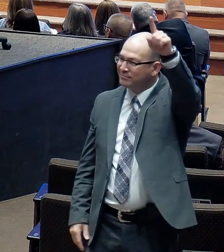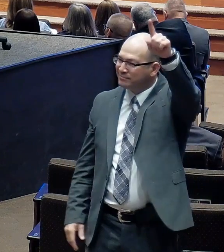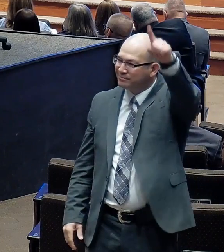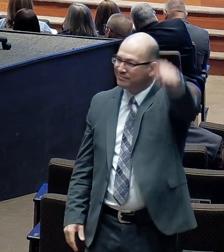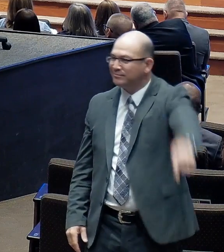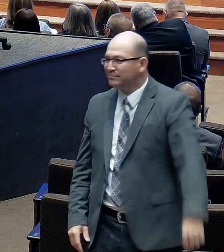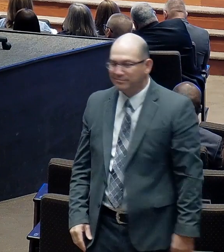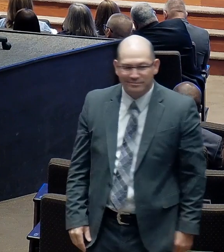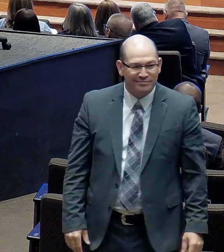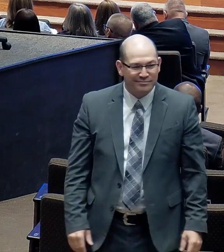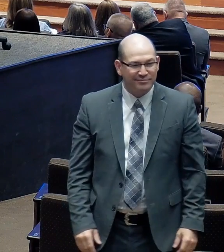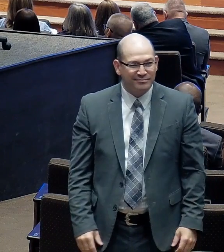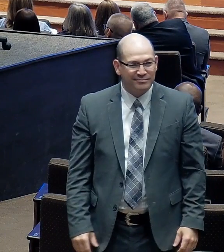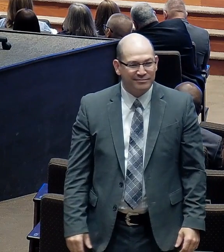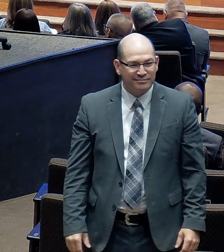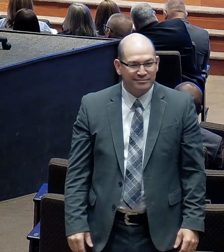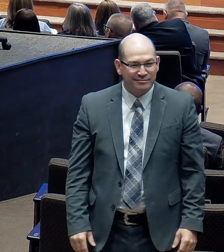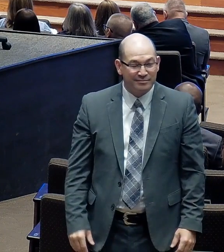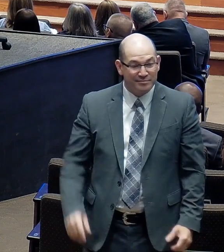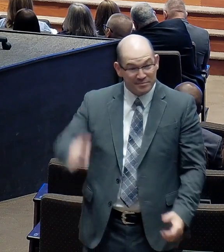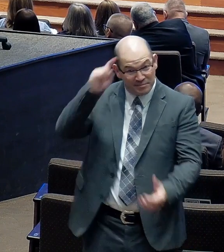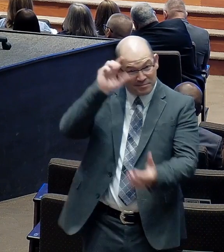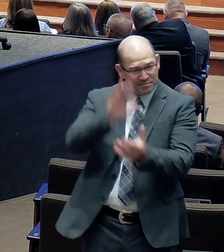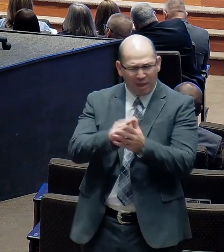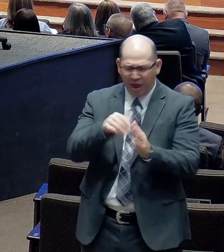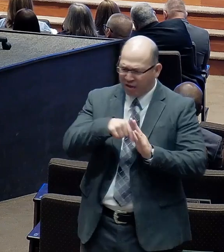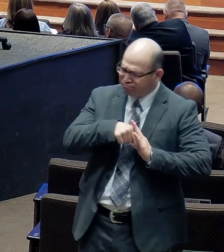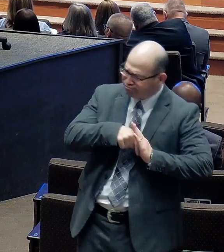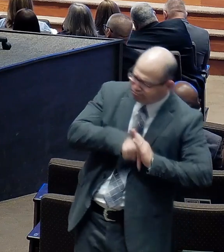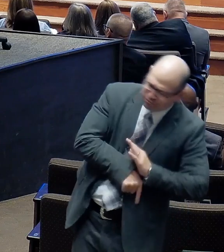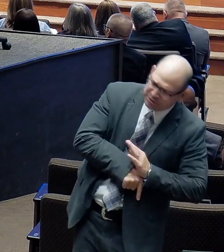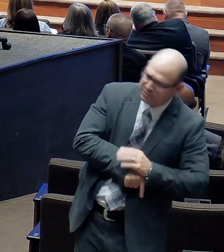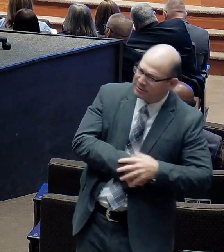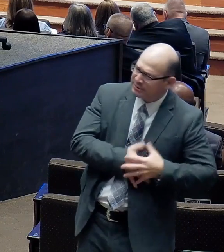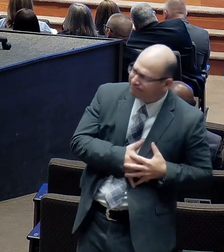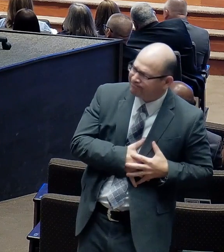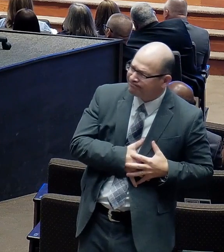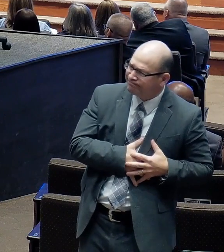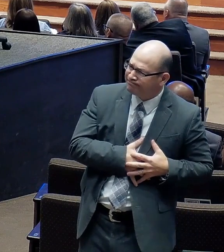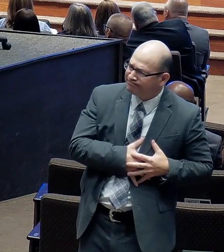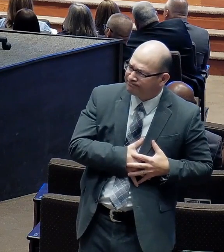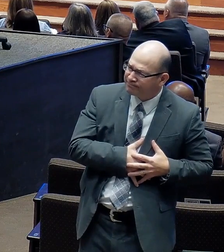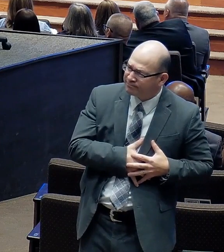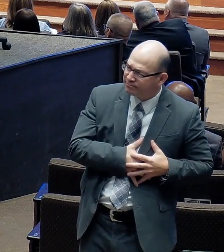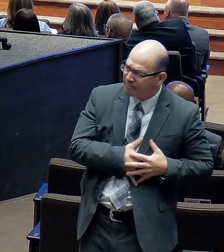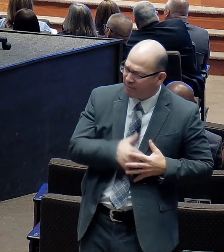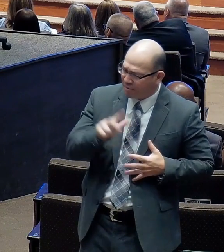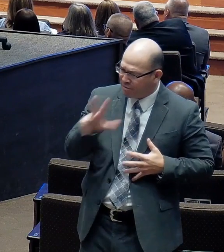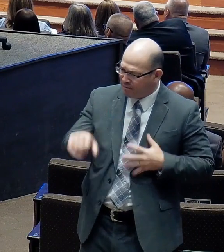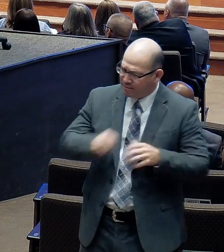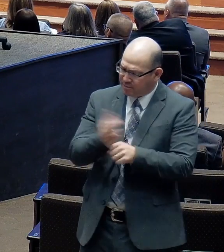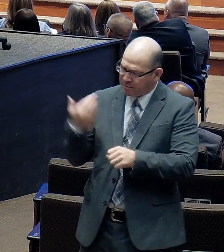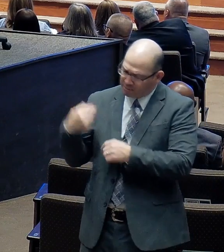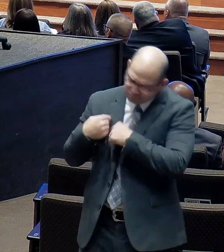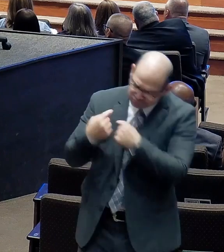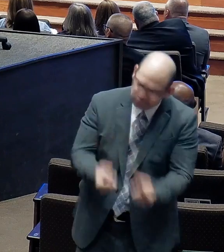And I believe from the depth of my heart. What we've been doing. For 35 years. And what we're doing now.